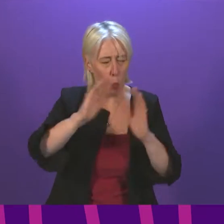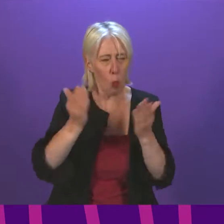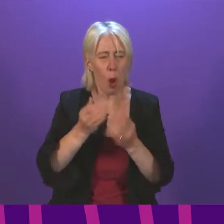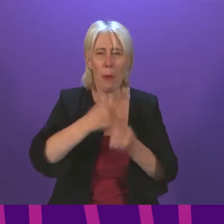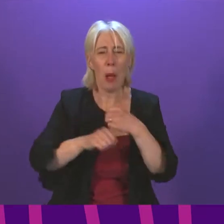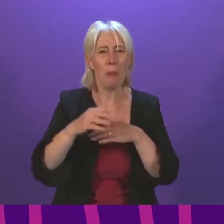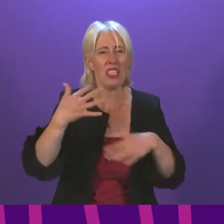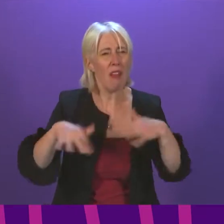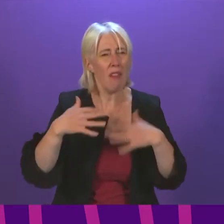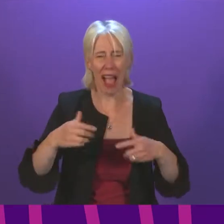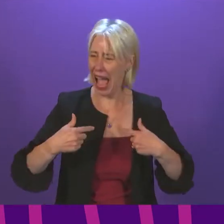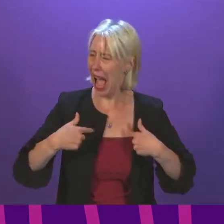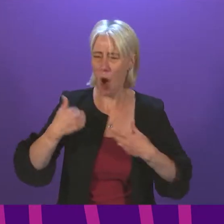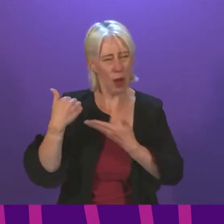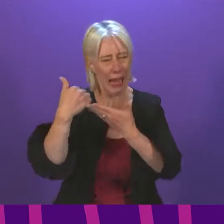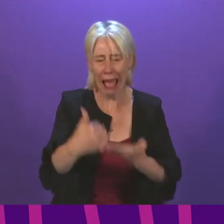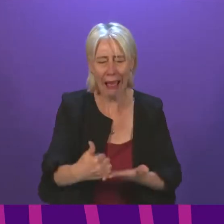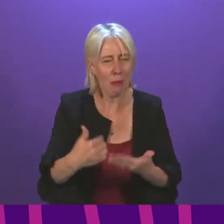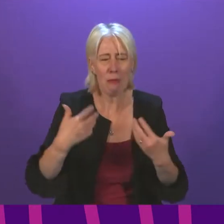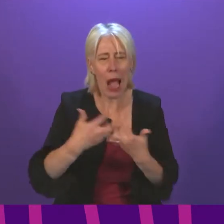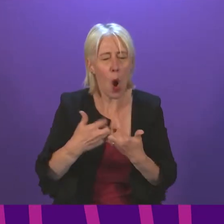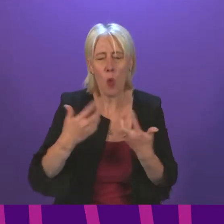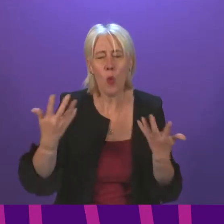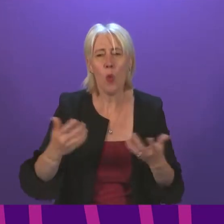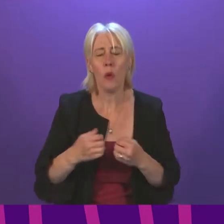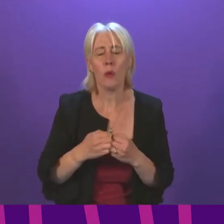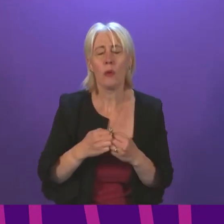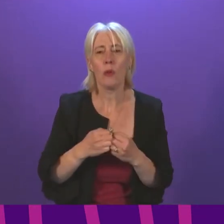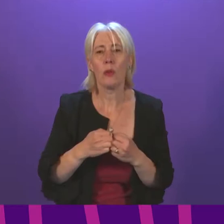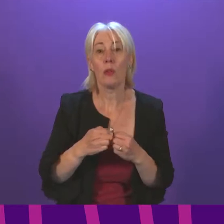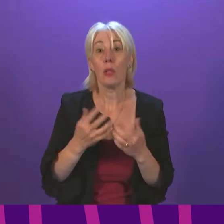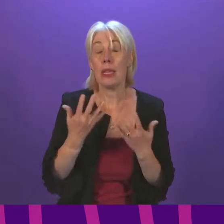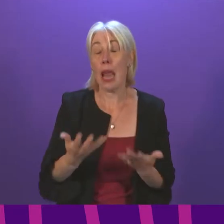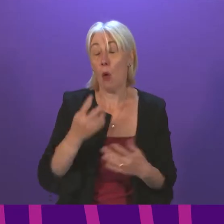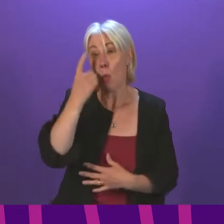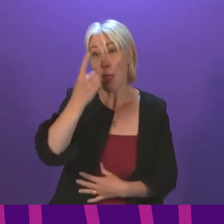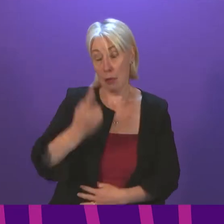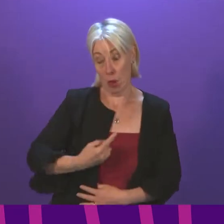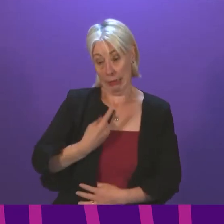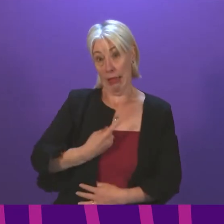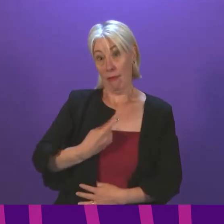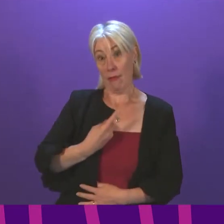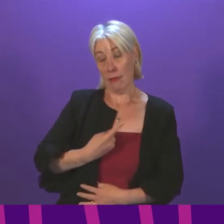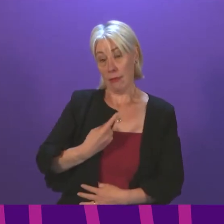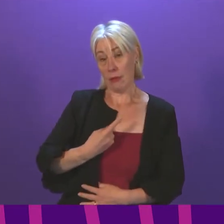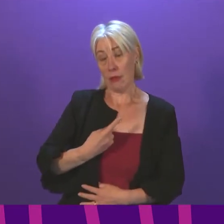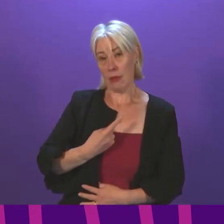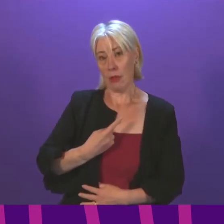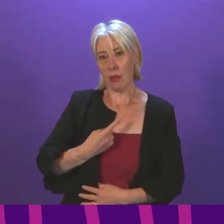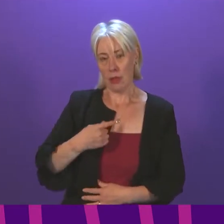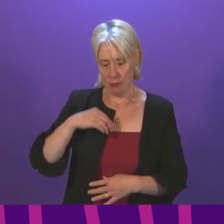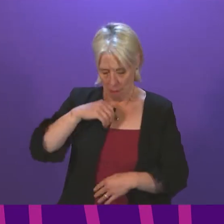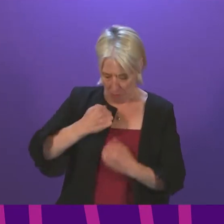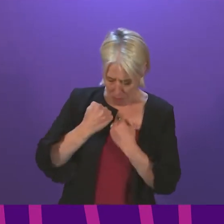Now take a moment and think about yourself. Think about all that you